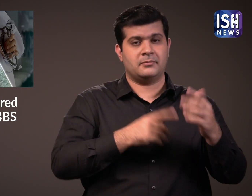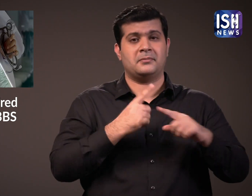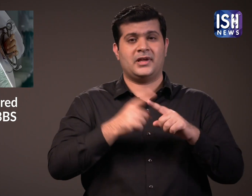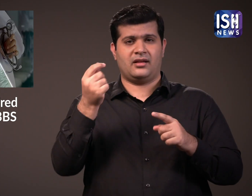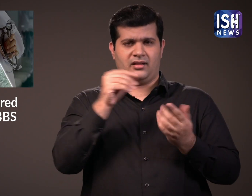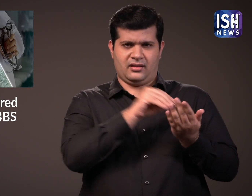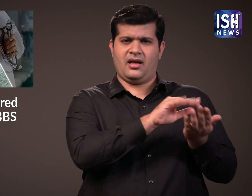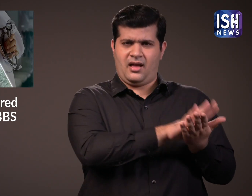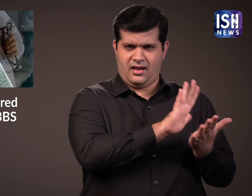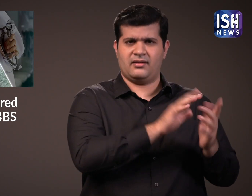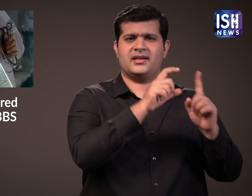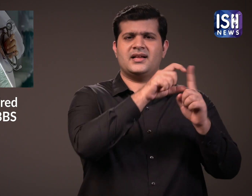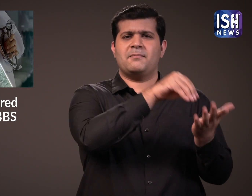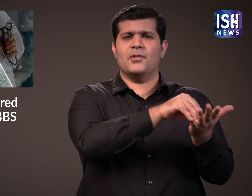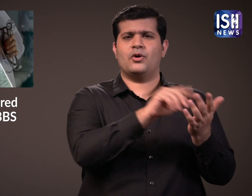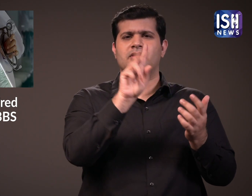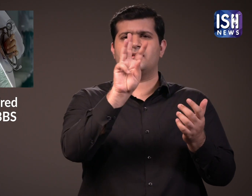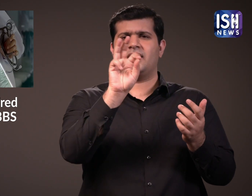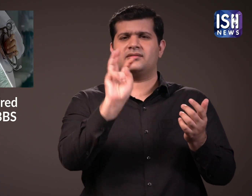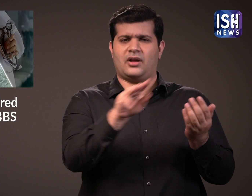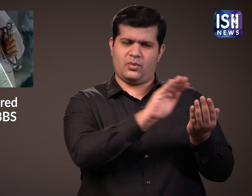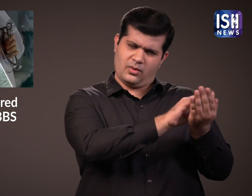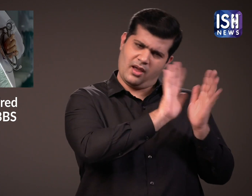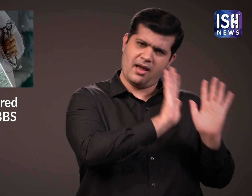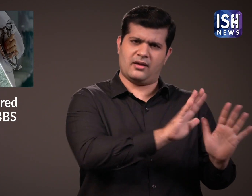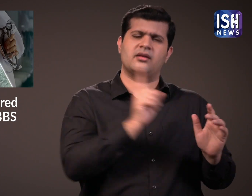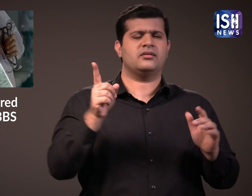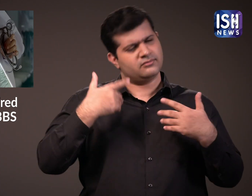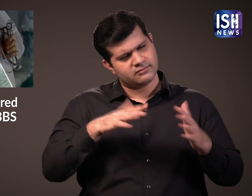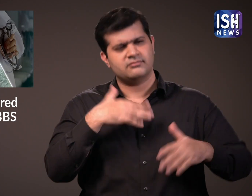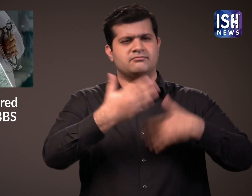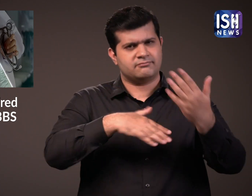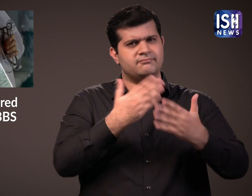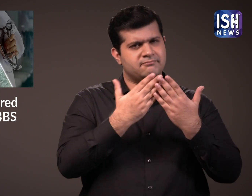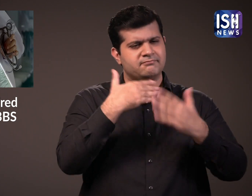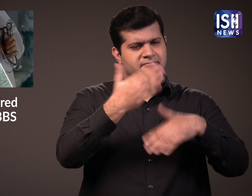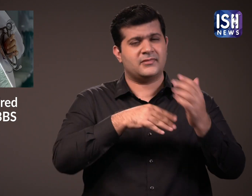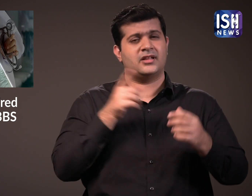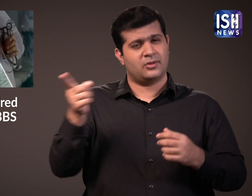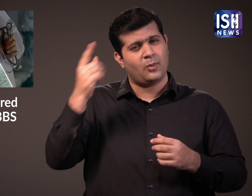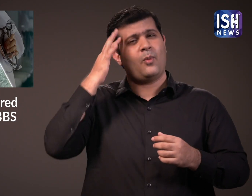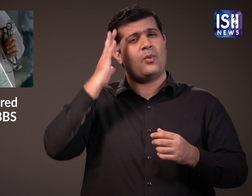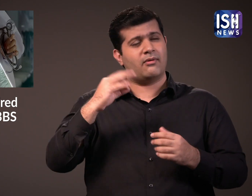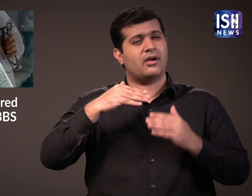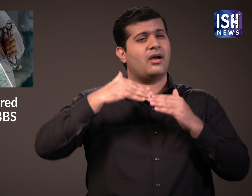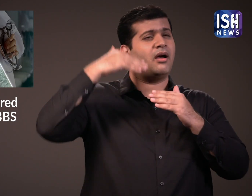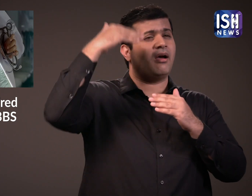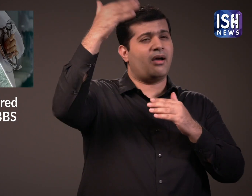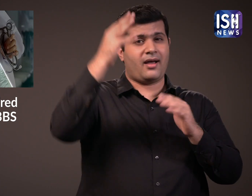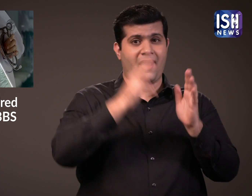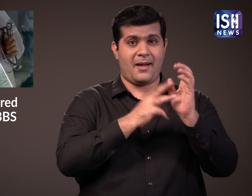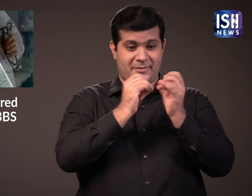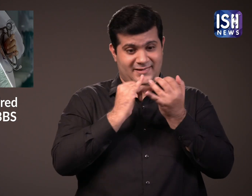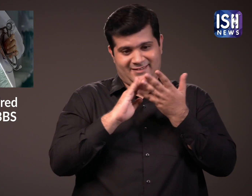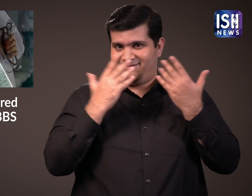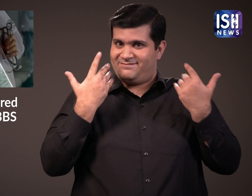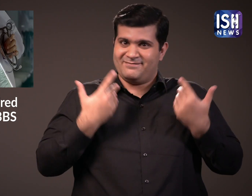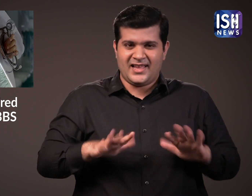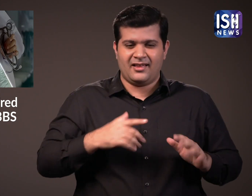He has made a deposit of Rs 30,000. He knows that he can't get a job after completing